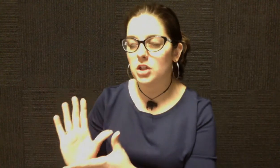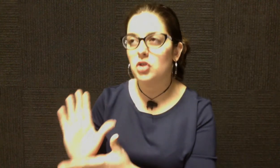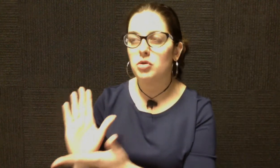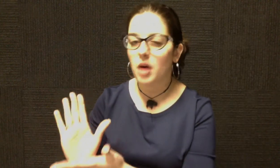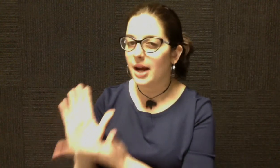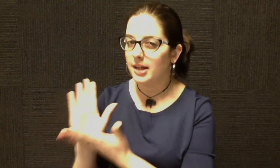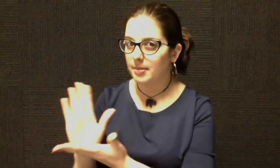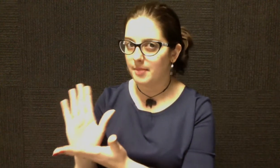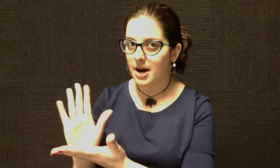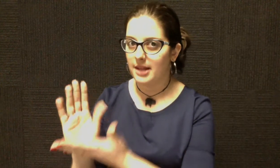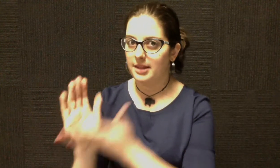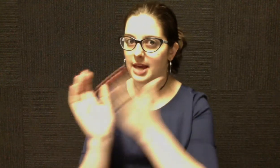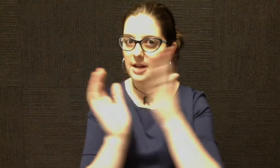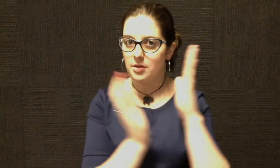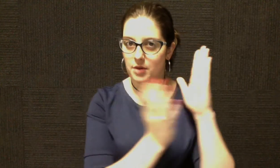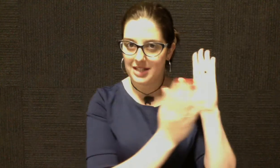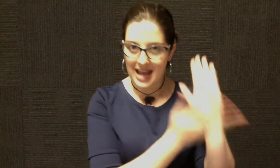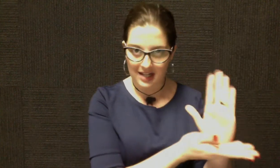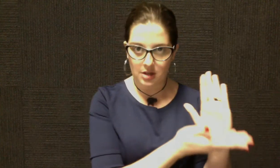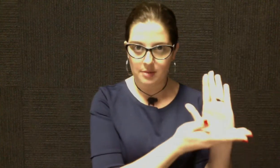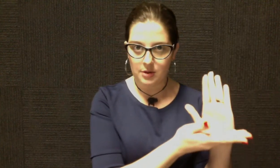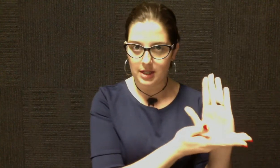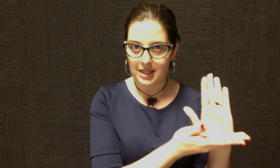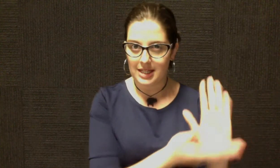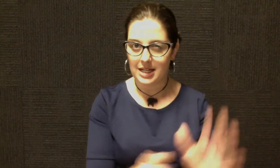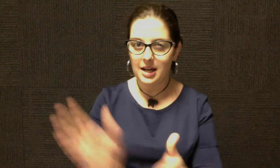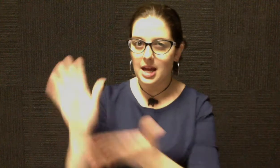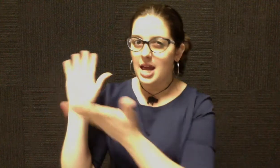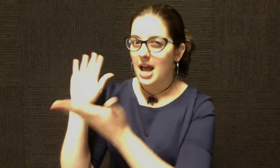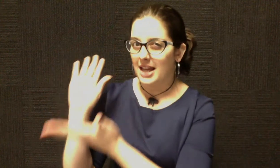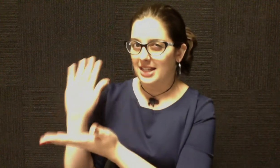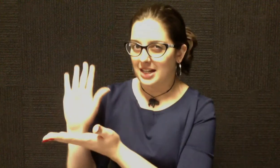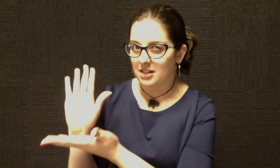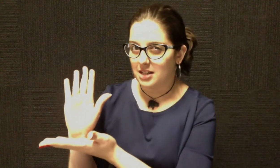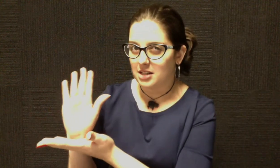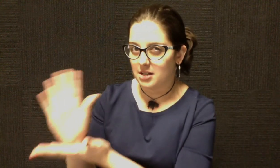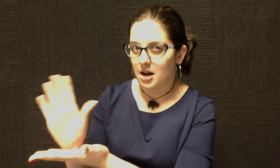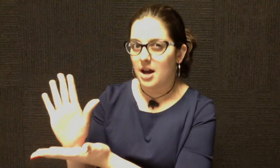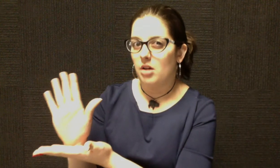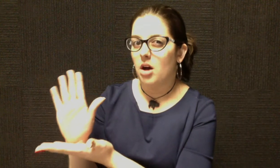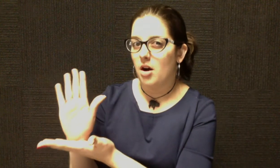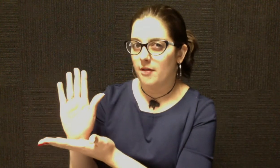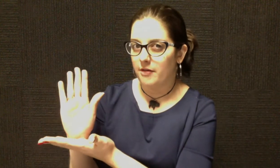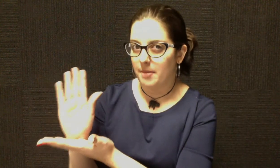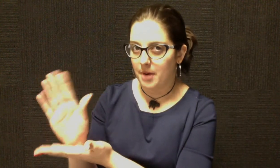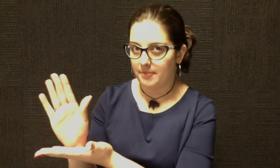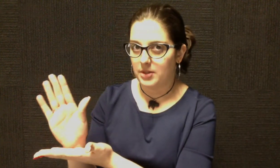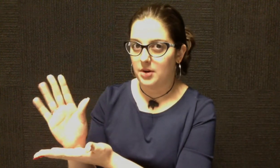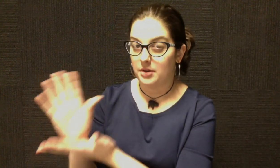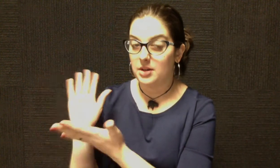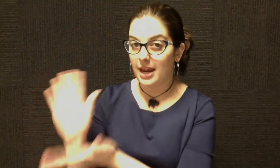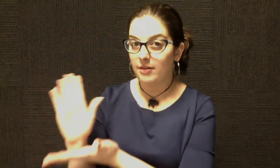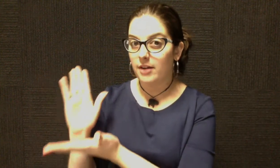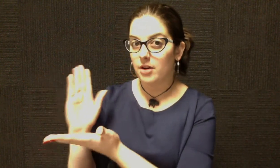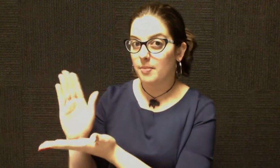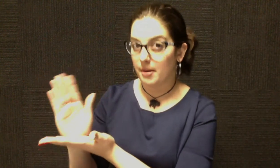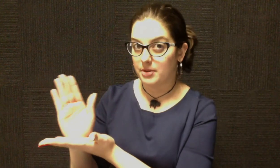try and keep in mind that you want to act your music theatre and get into the style of the pop song. So even if your pop song